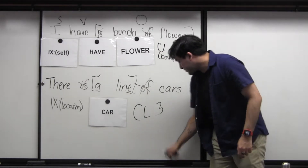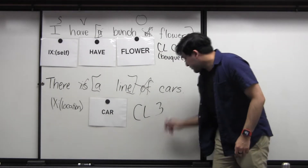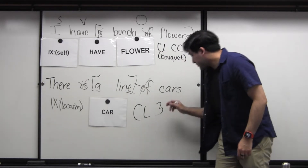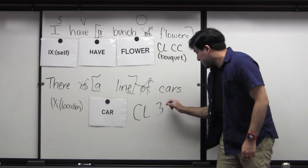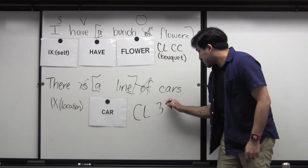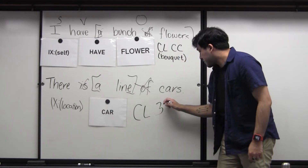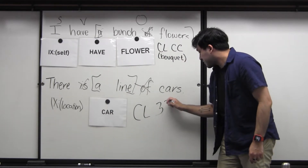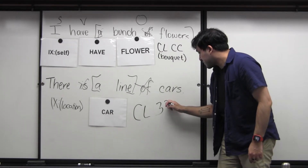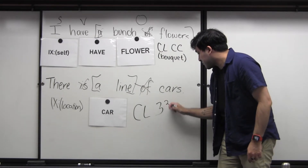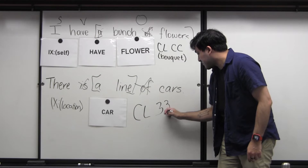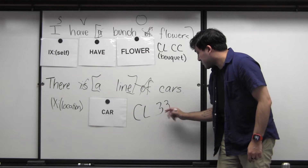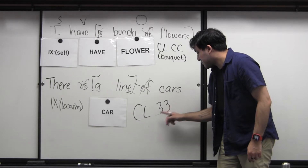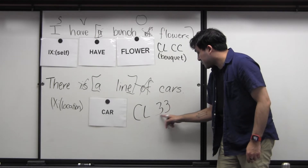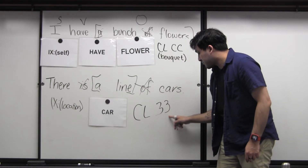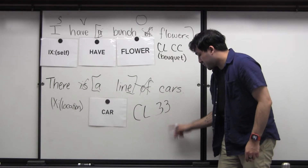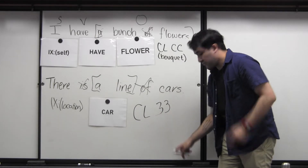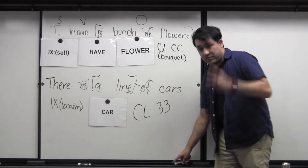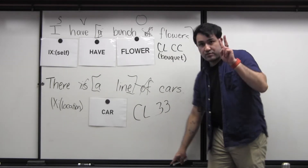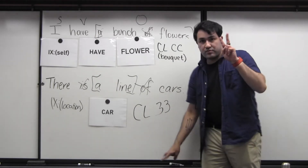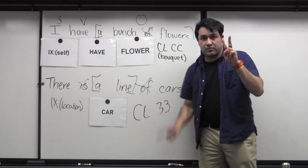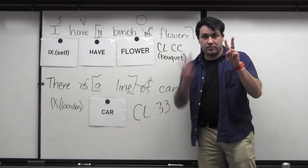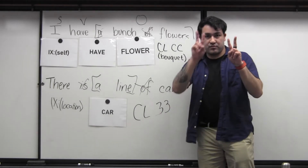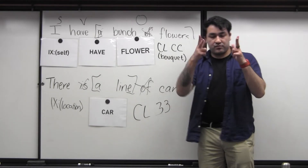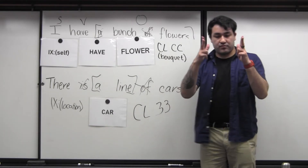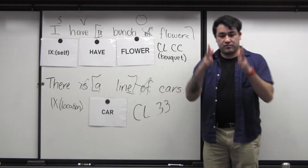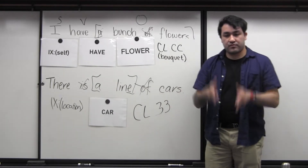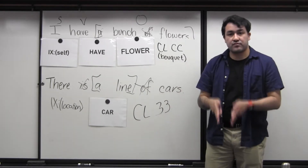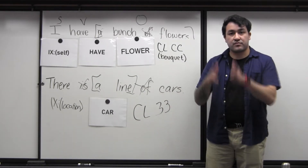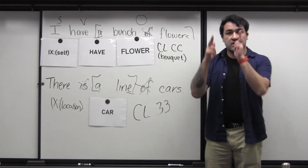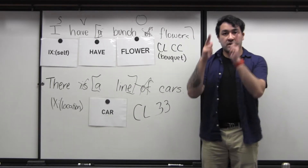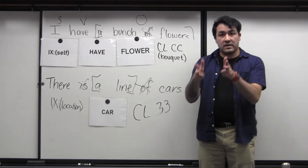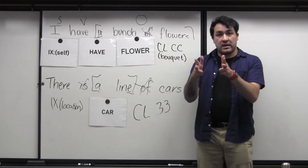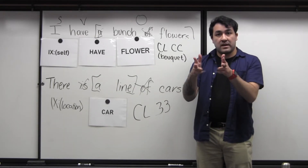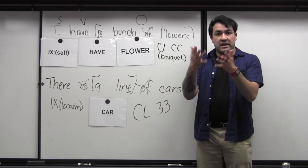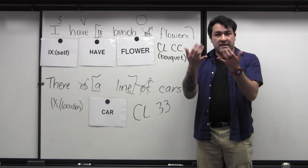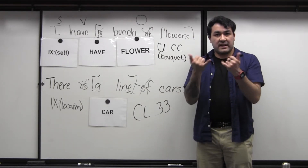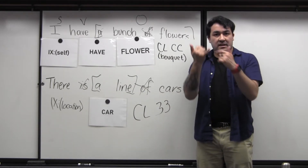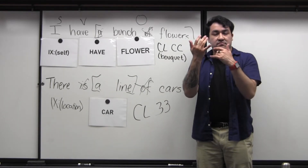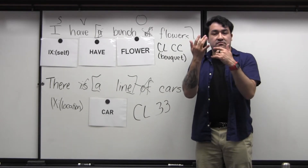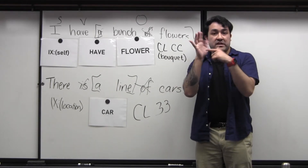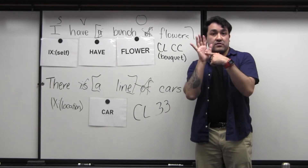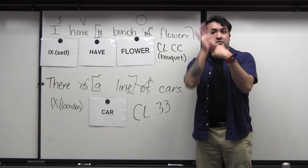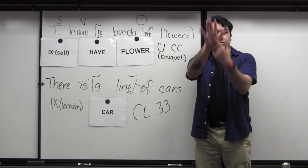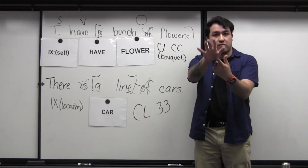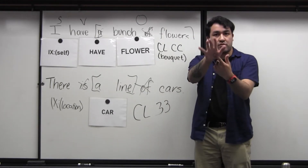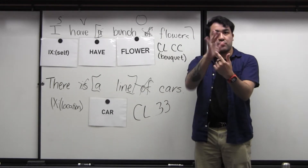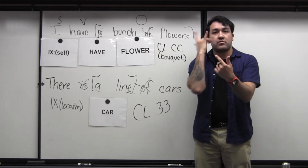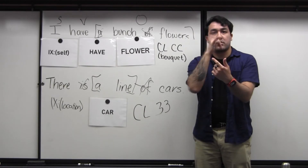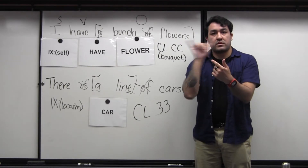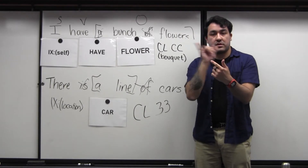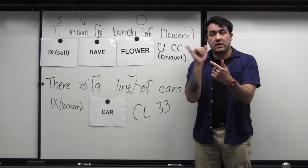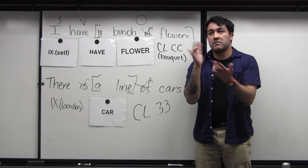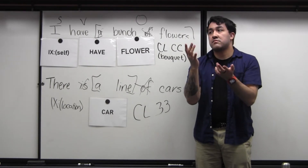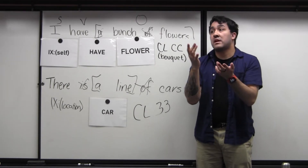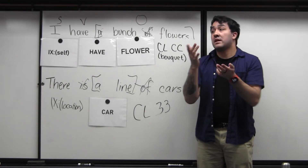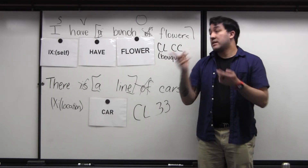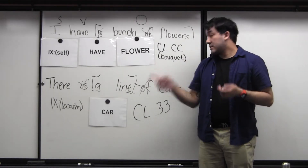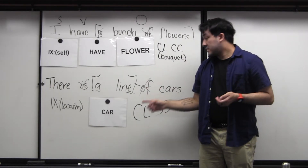hands. So we're definitely going to add another three on there. So we can tell us, oh, I need two threes. So again, I'm going to show